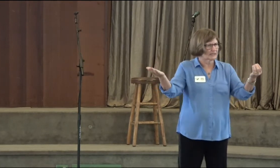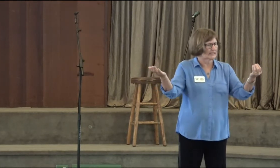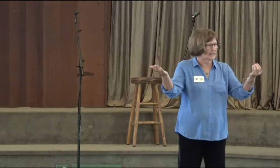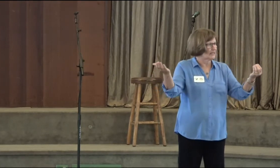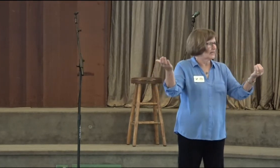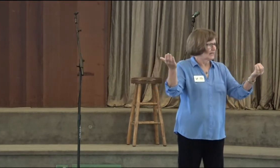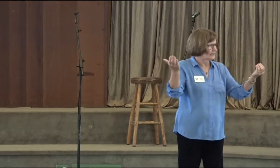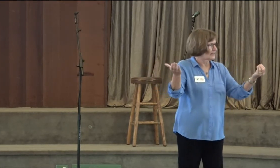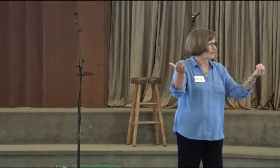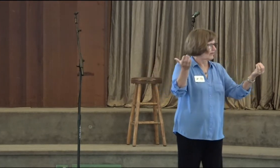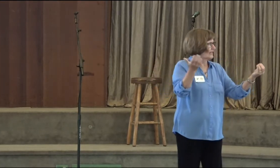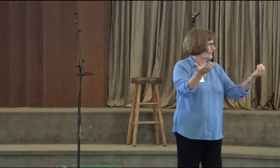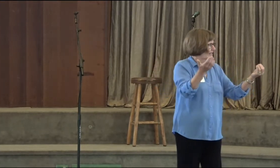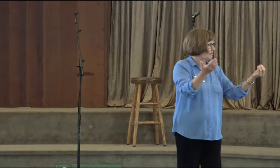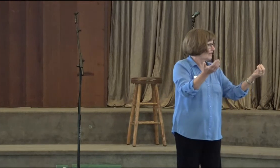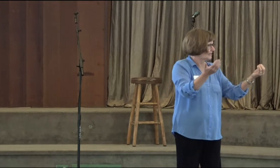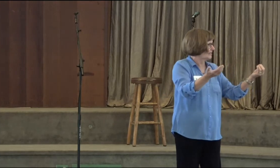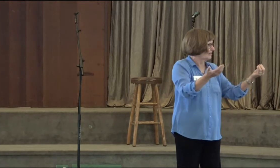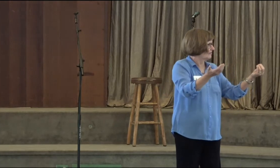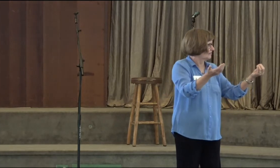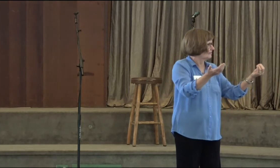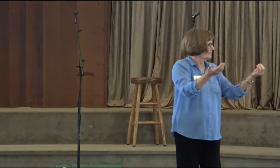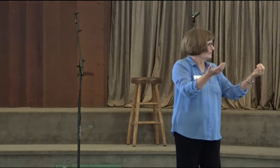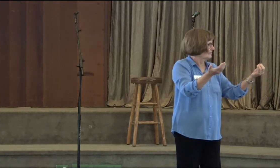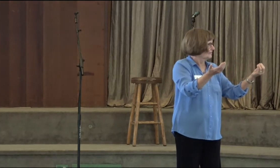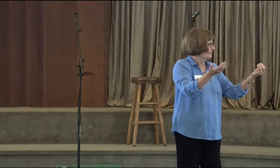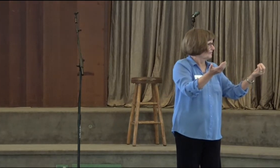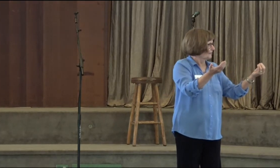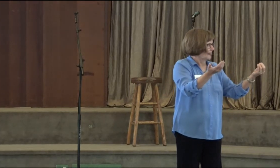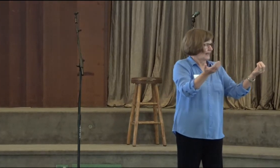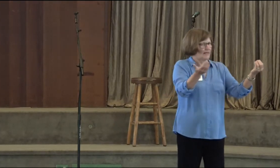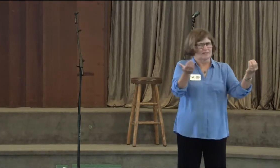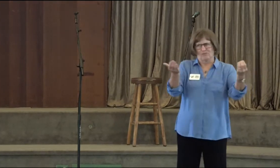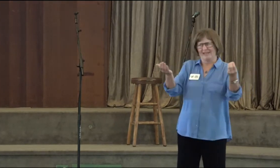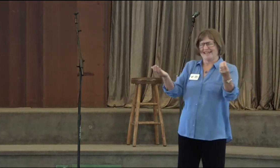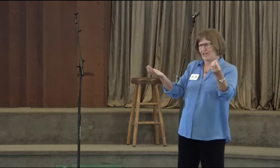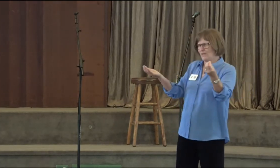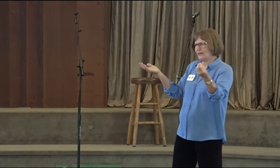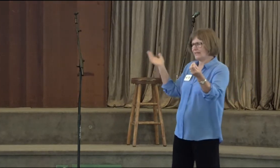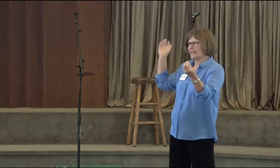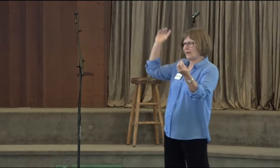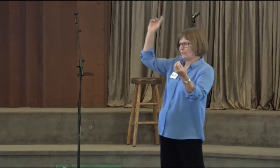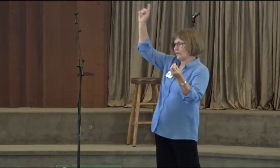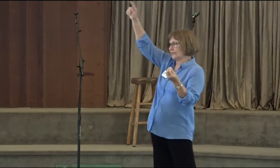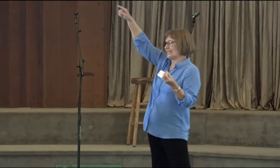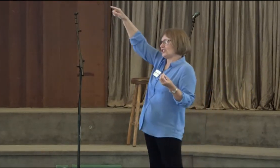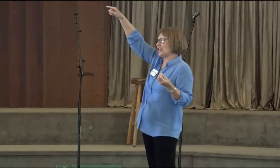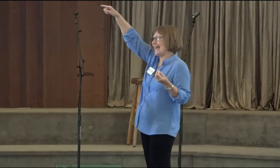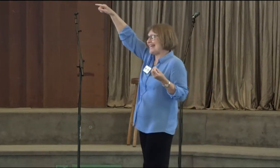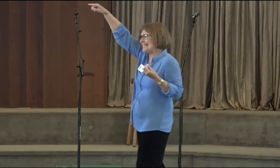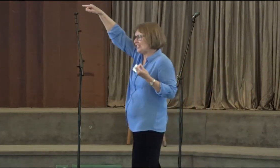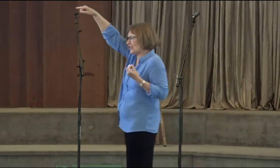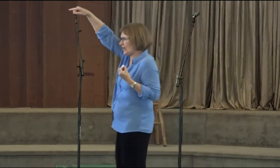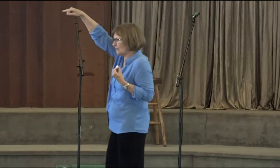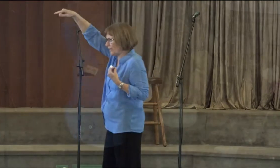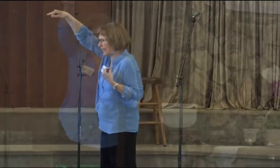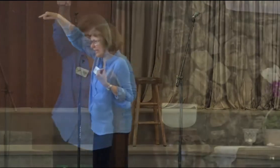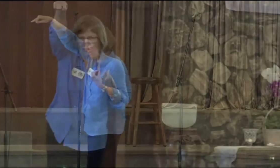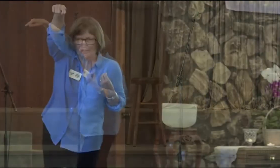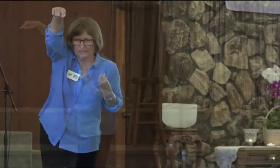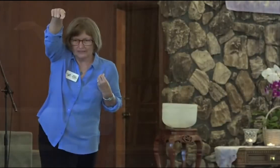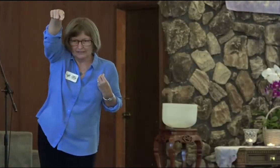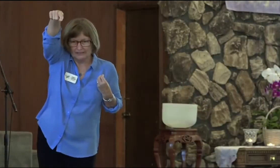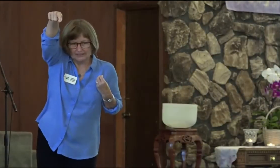and completely love and accept myself. Because we can't go out into that world and change out